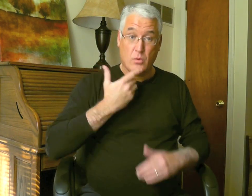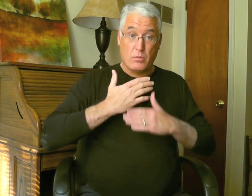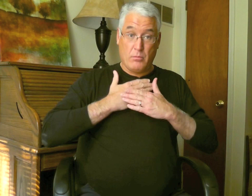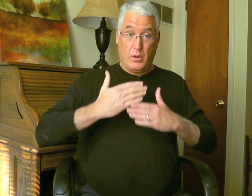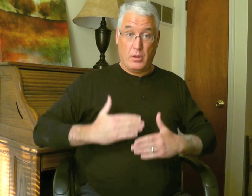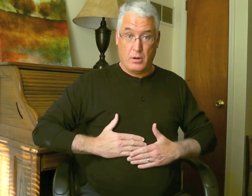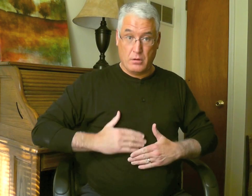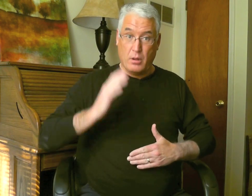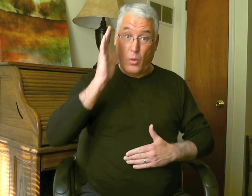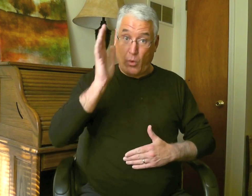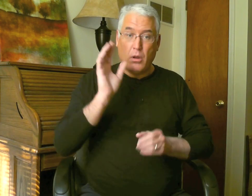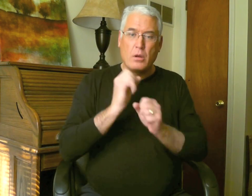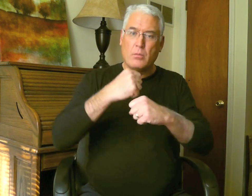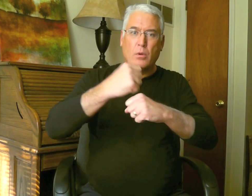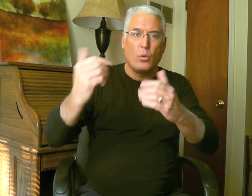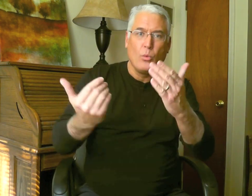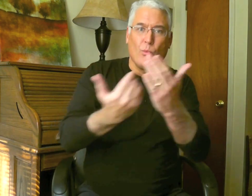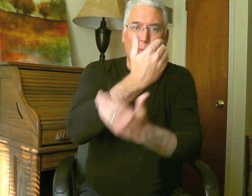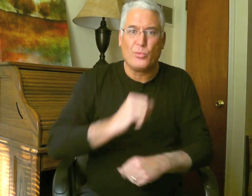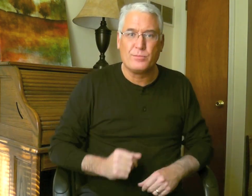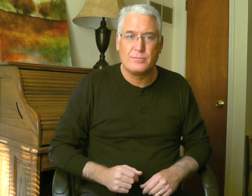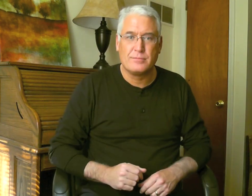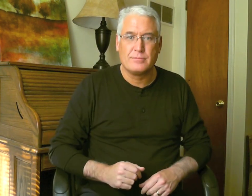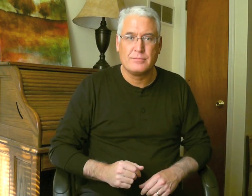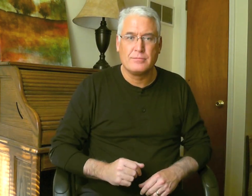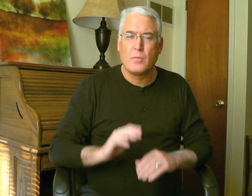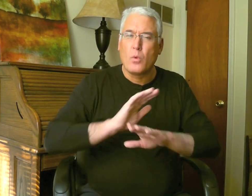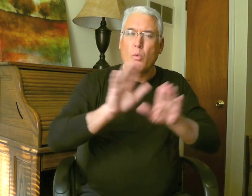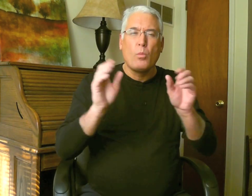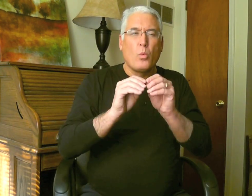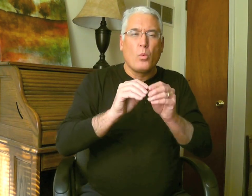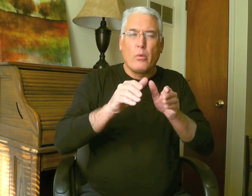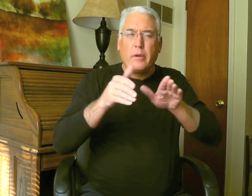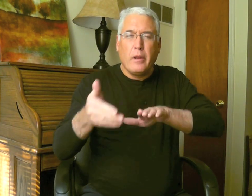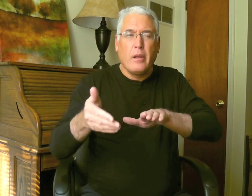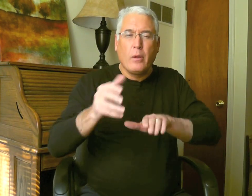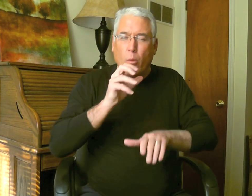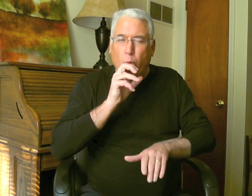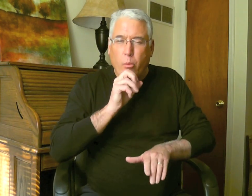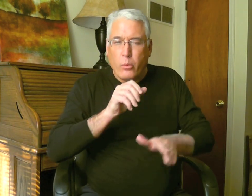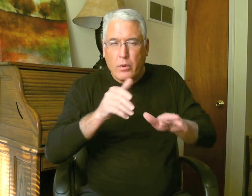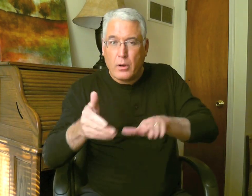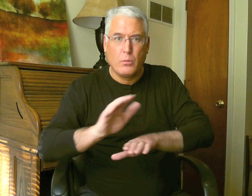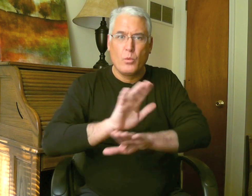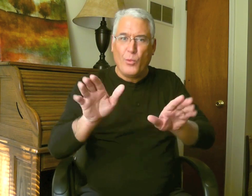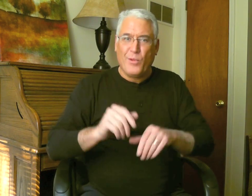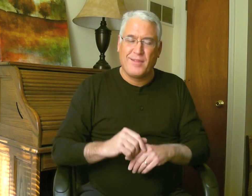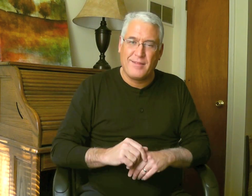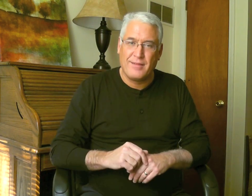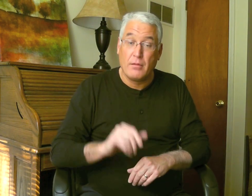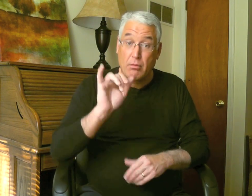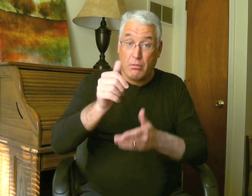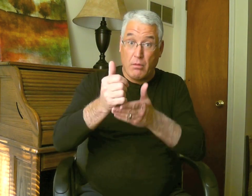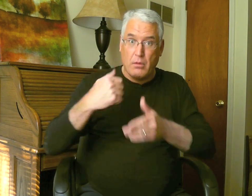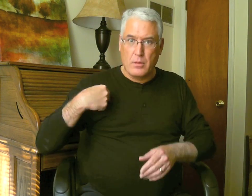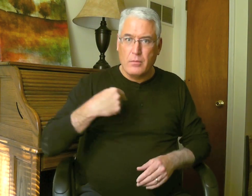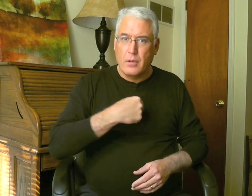That's why. That our bodies will be made new. And no more getting old and dying. No more.